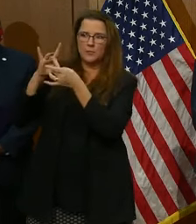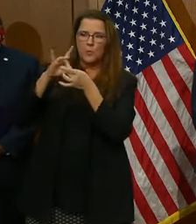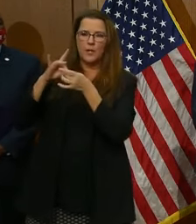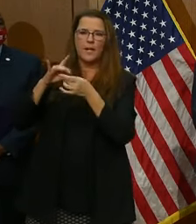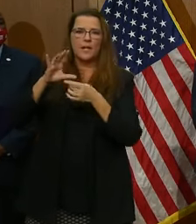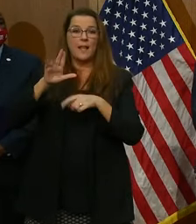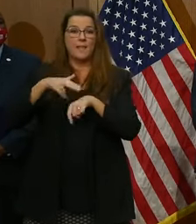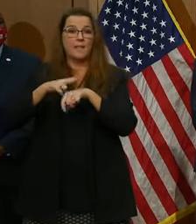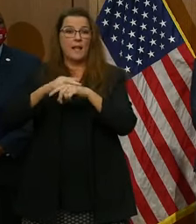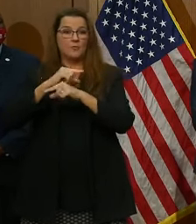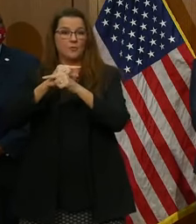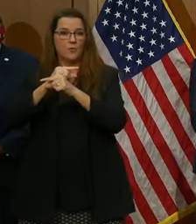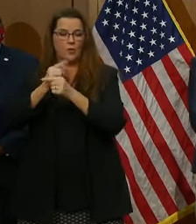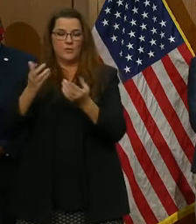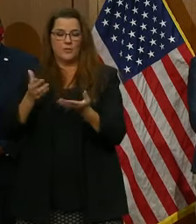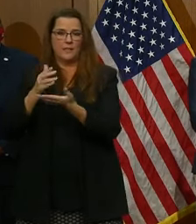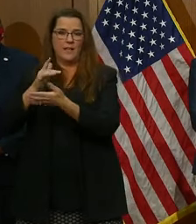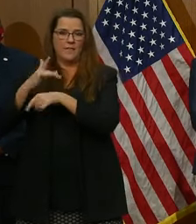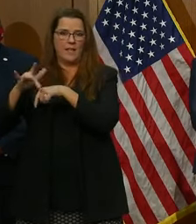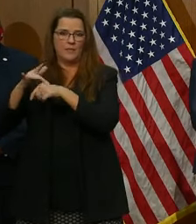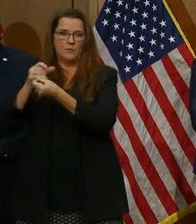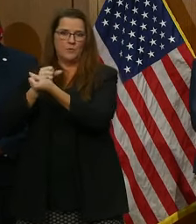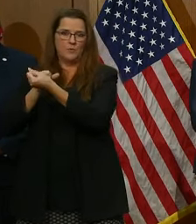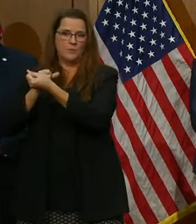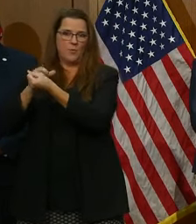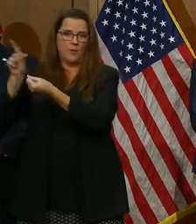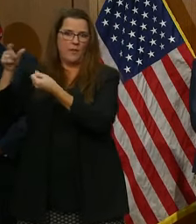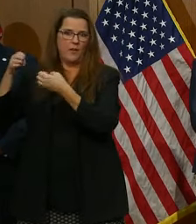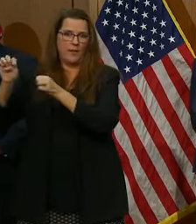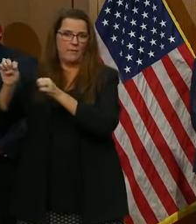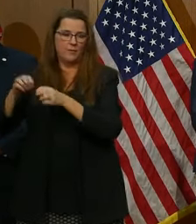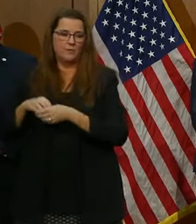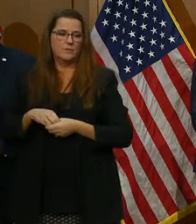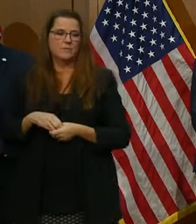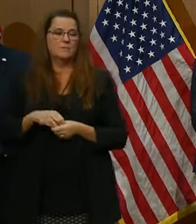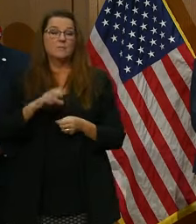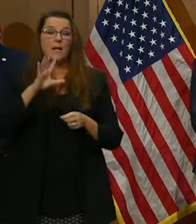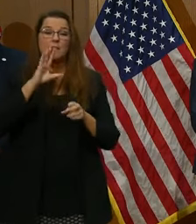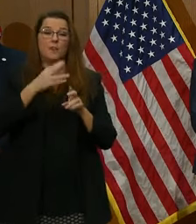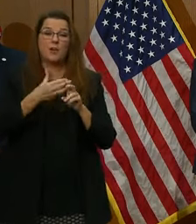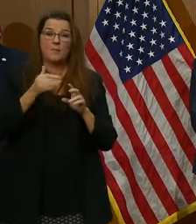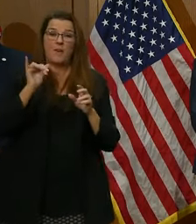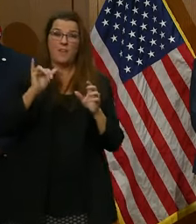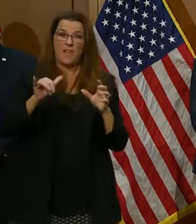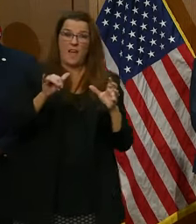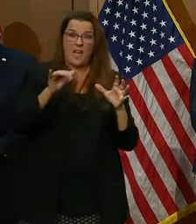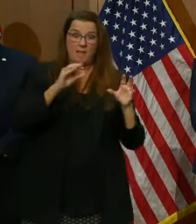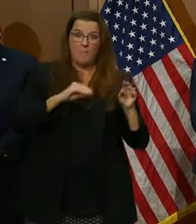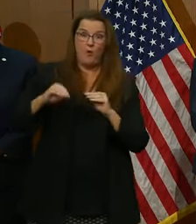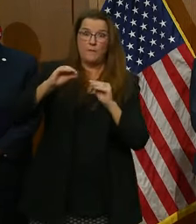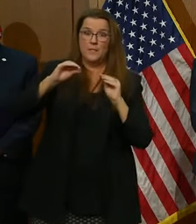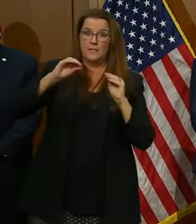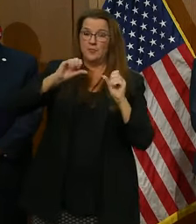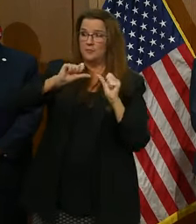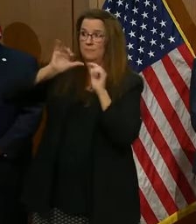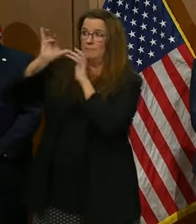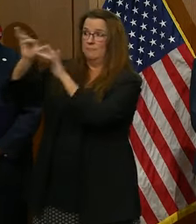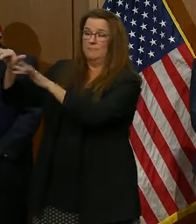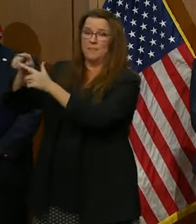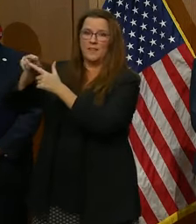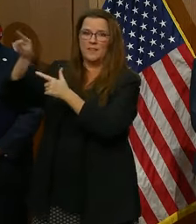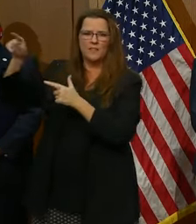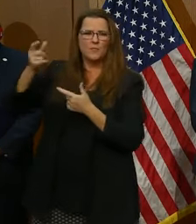available to support their efforts. And when I talk about the extent of the mobilization, just so that you understand the